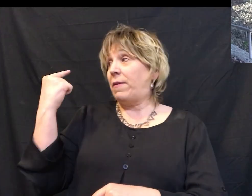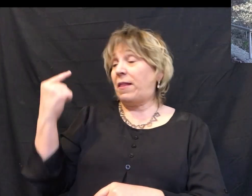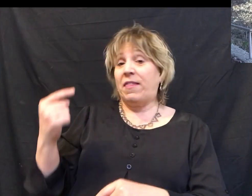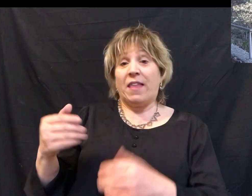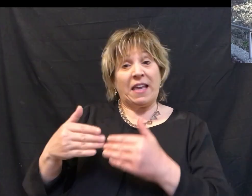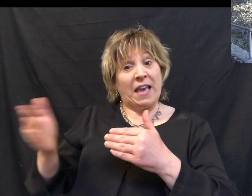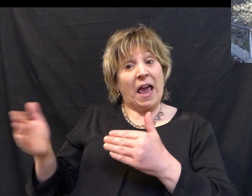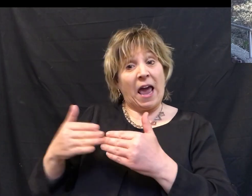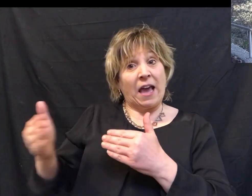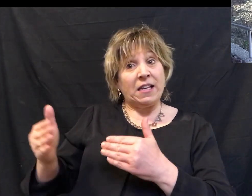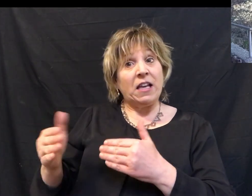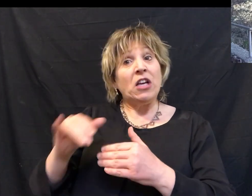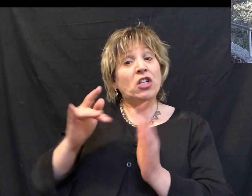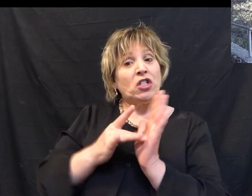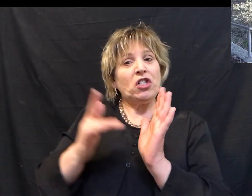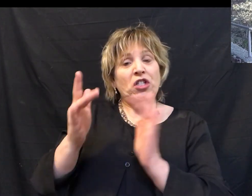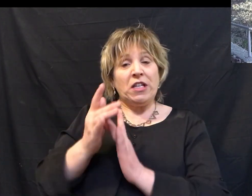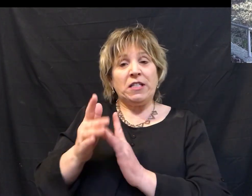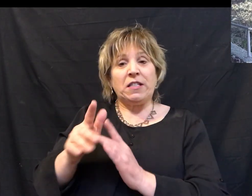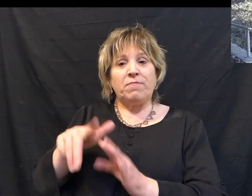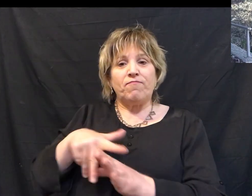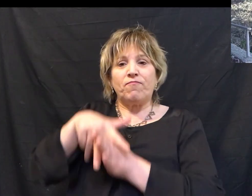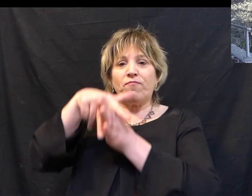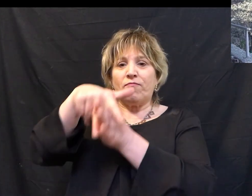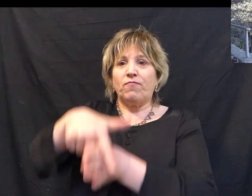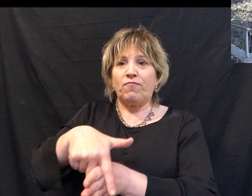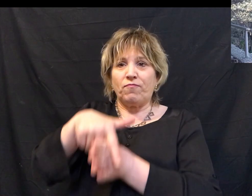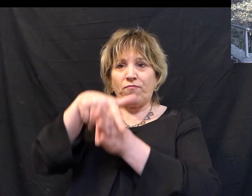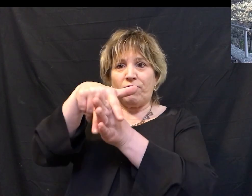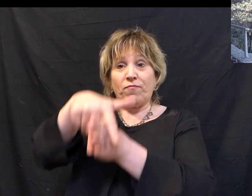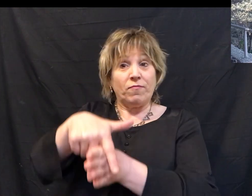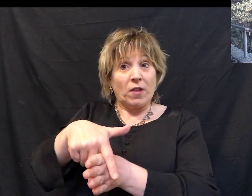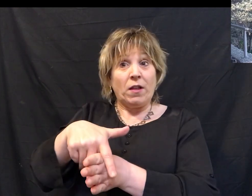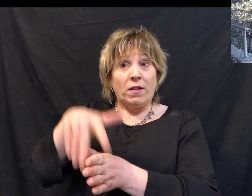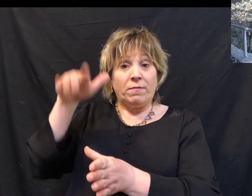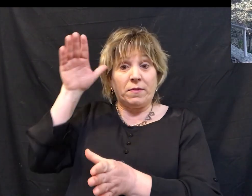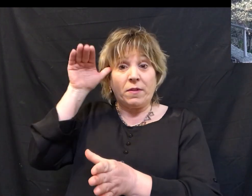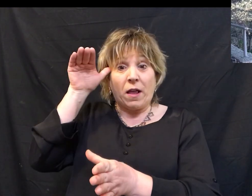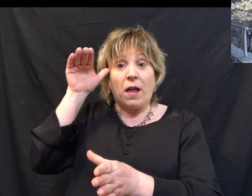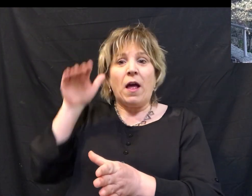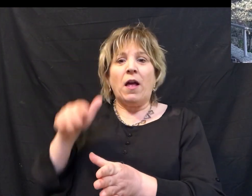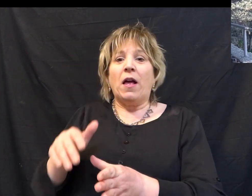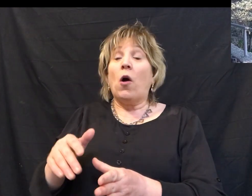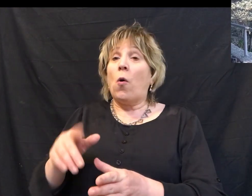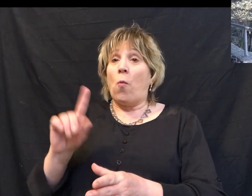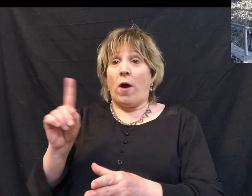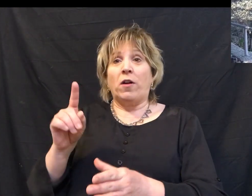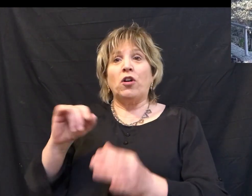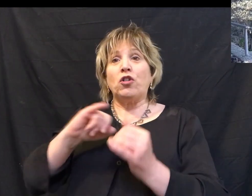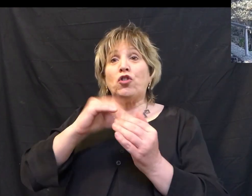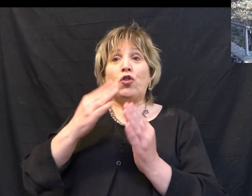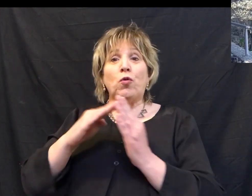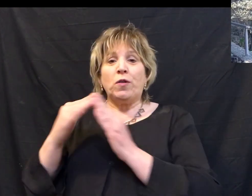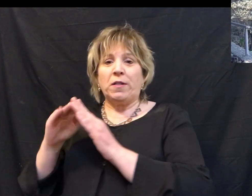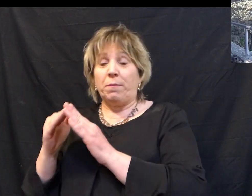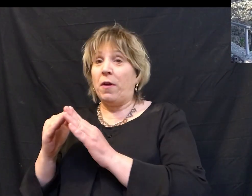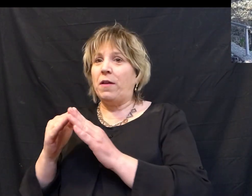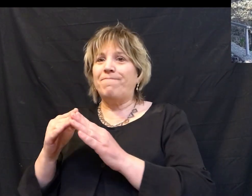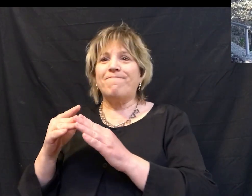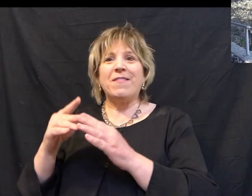the Eastern Gate. This is the gate where Jesus rides in on his cult, the little cult, into the city of Jerusalem. The